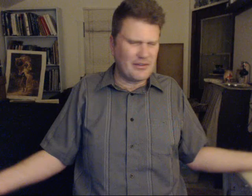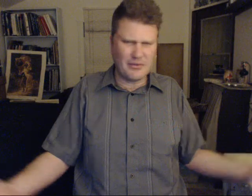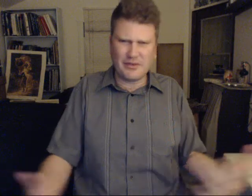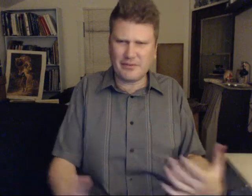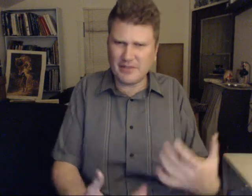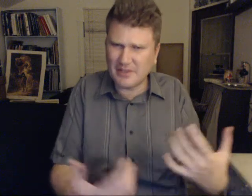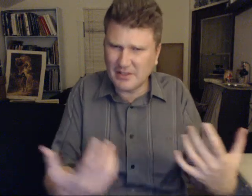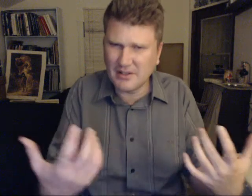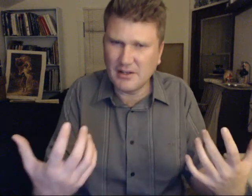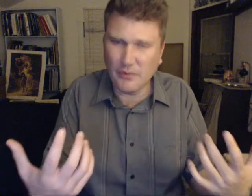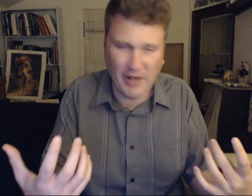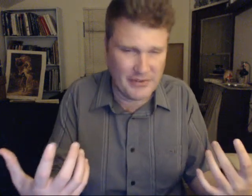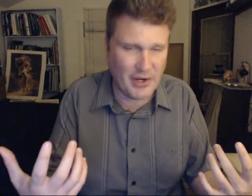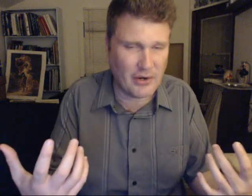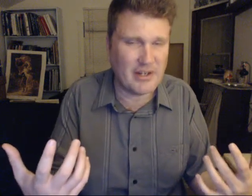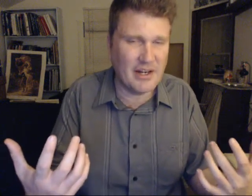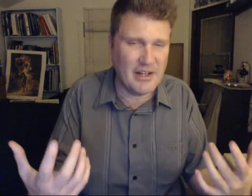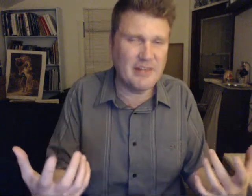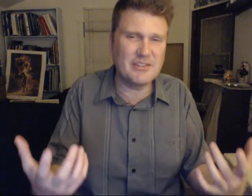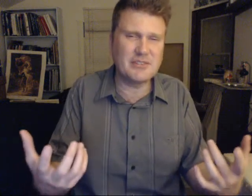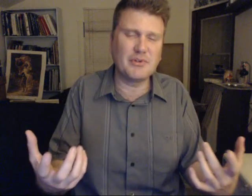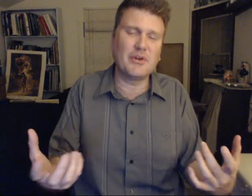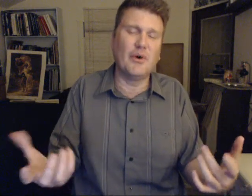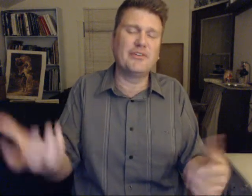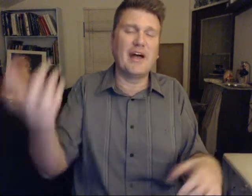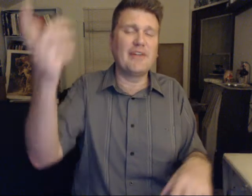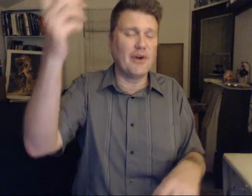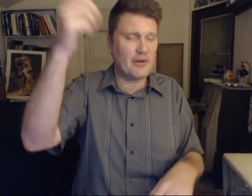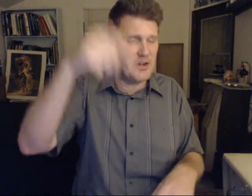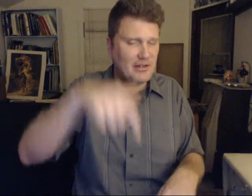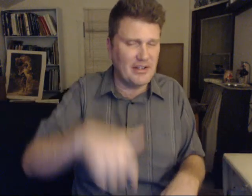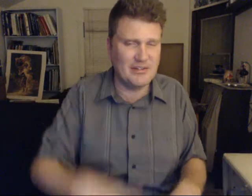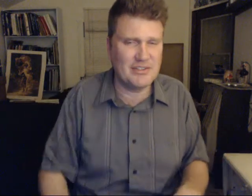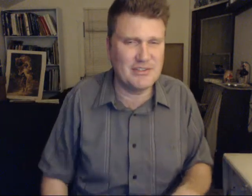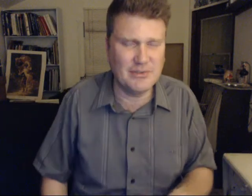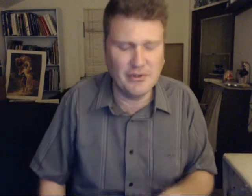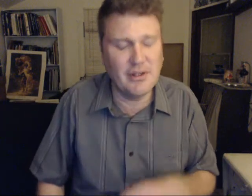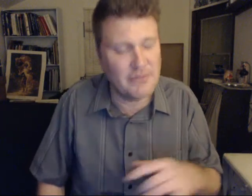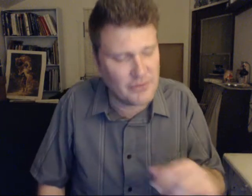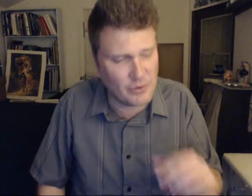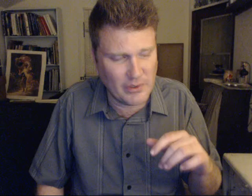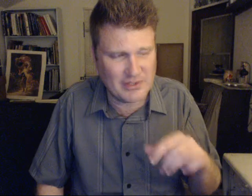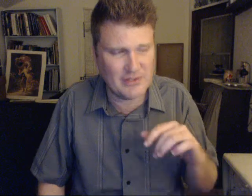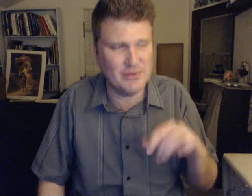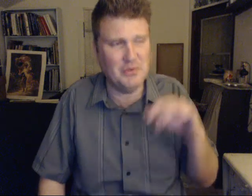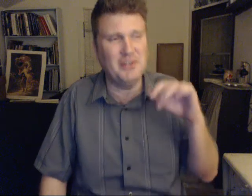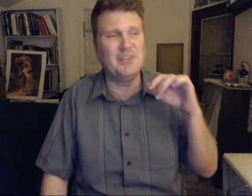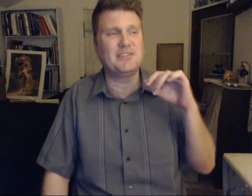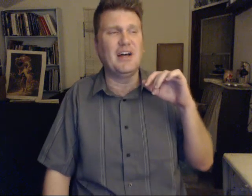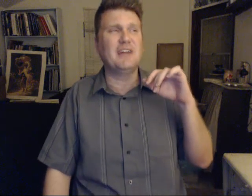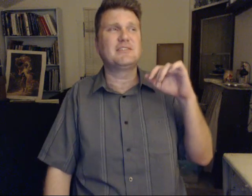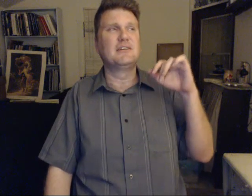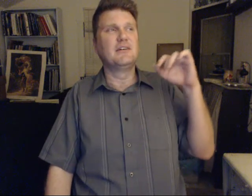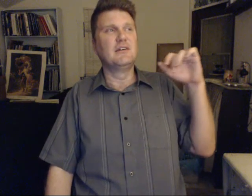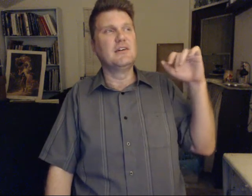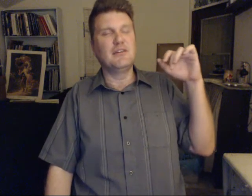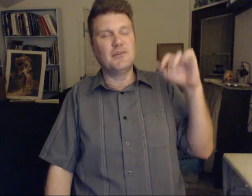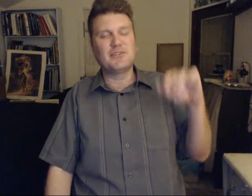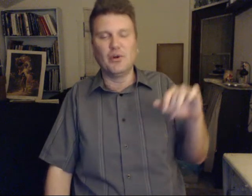through different, without the archon energies. But you can always add the archon energy to you. If you wish to, but it is not. You must know what